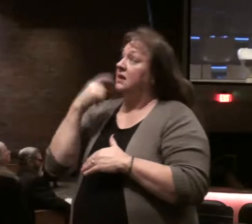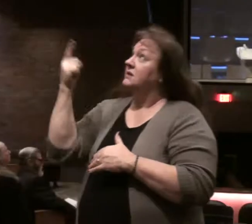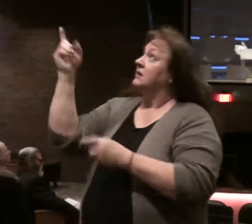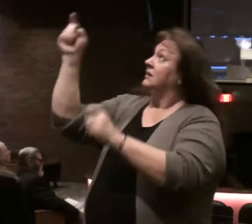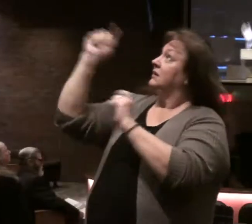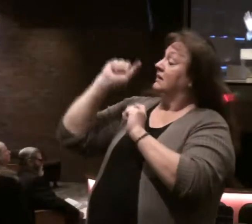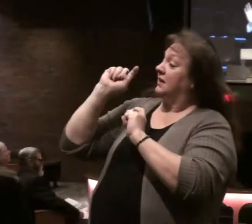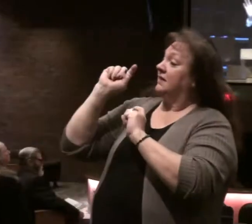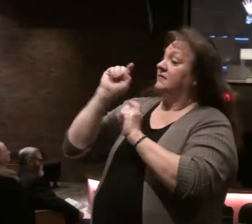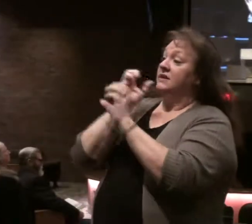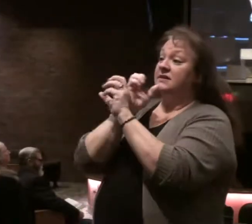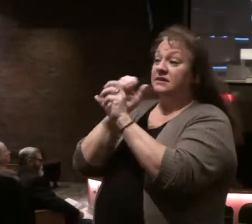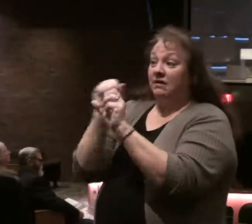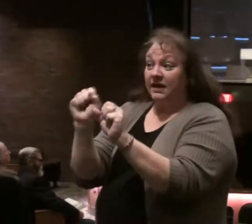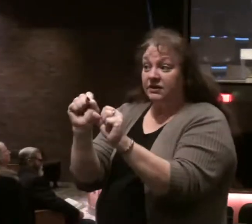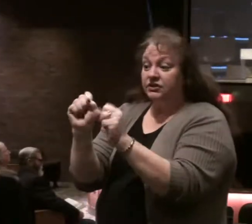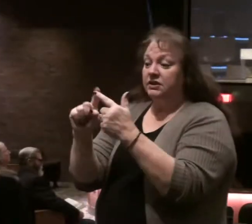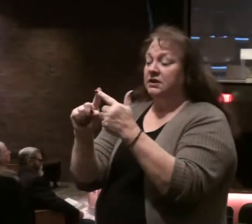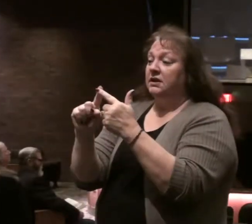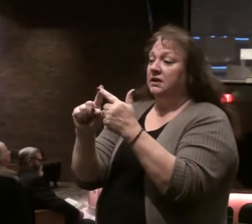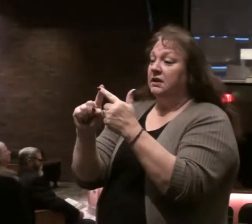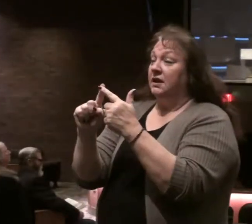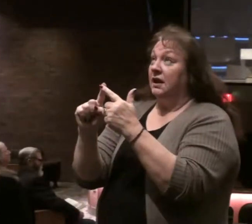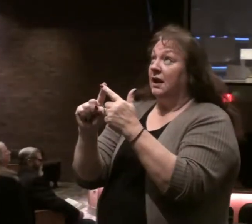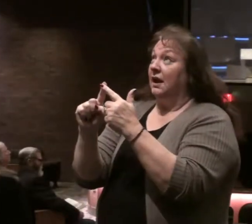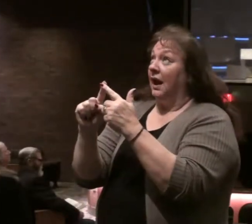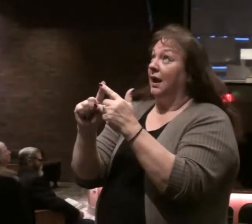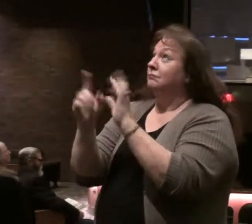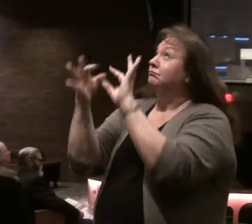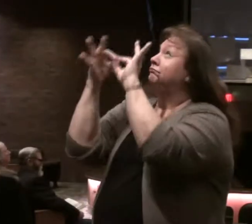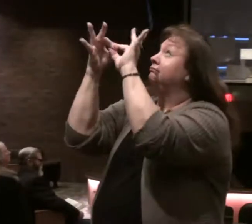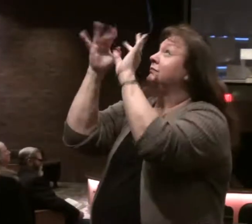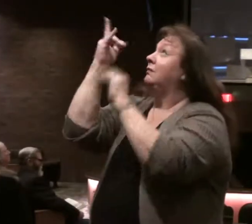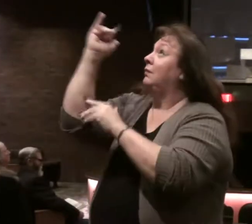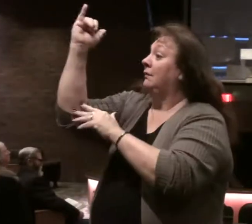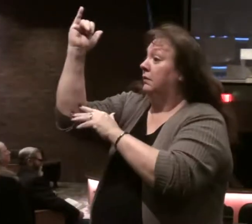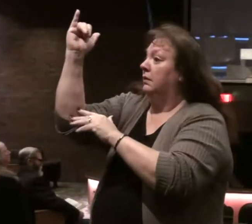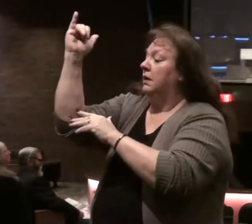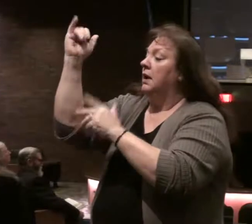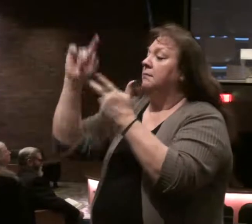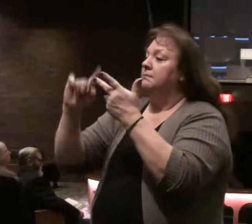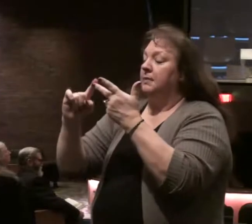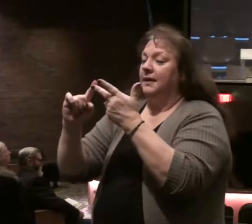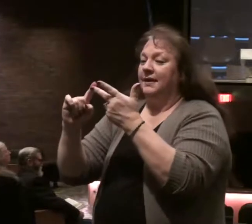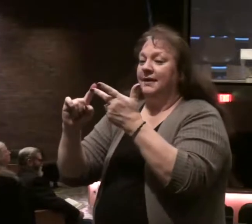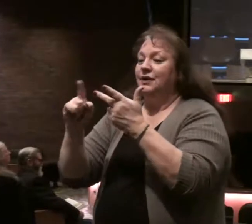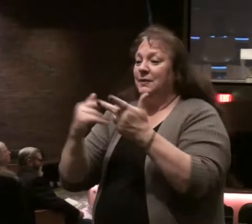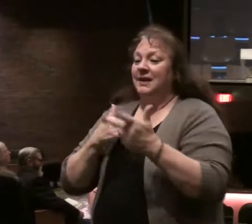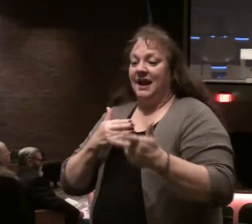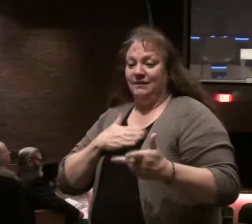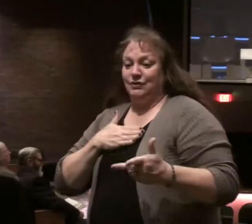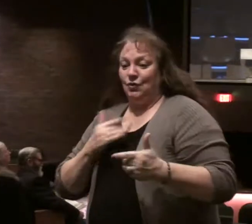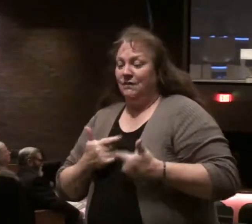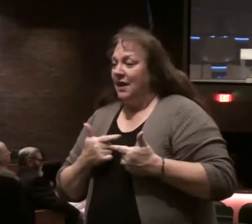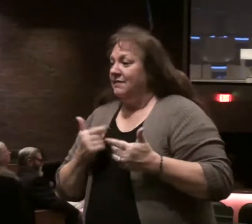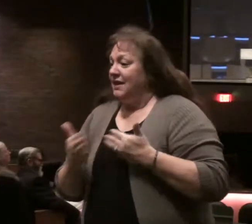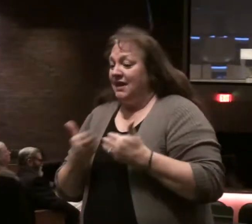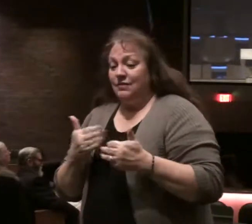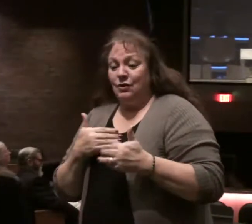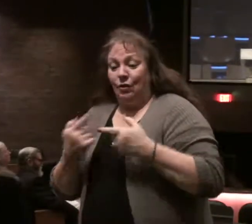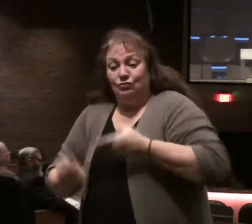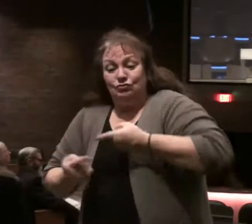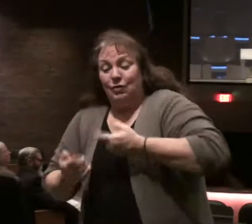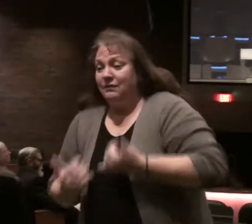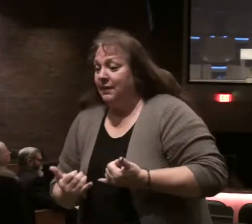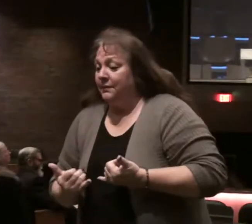supplies not only salvation and glory in the future, but the resources for a joyful life, even in the difficulty now.